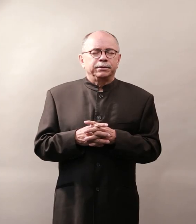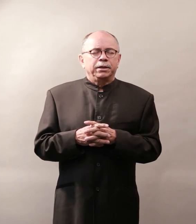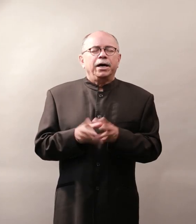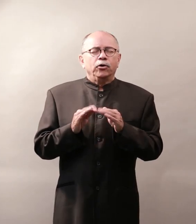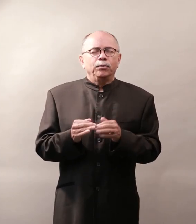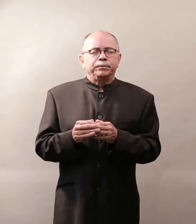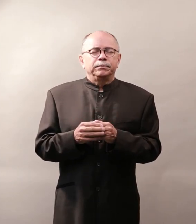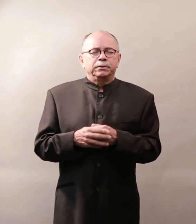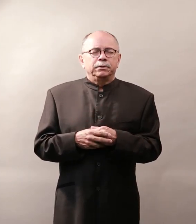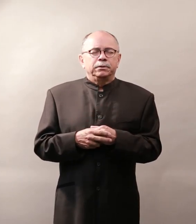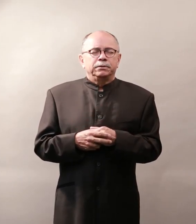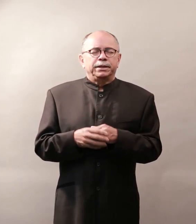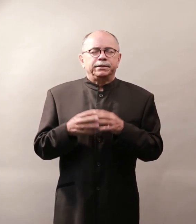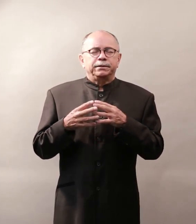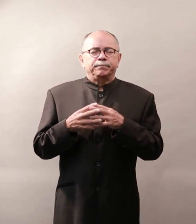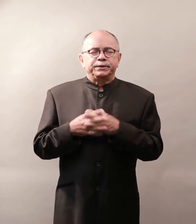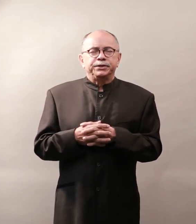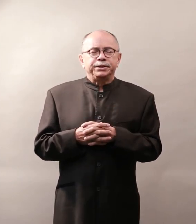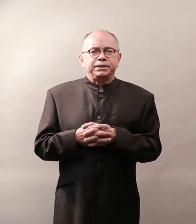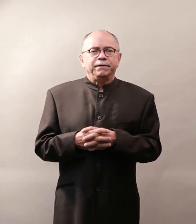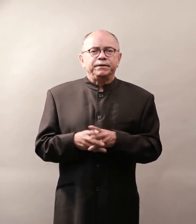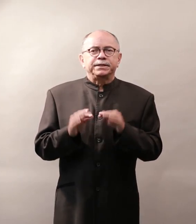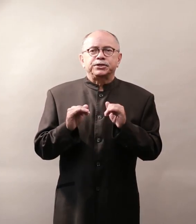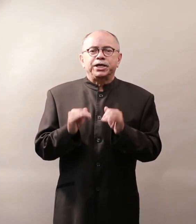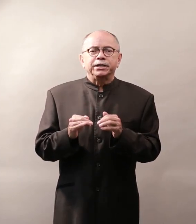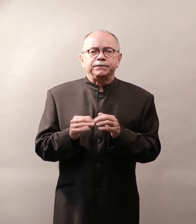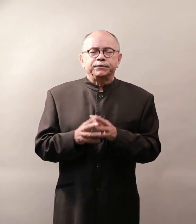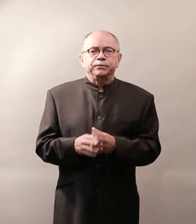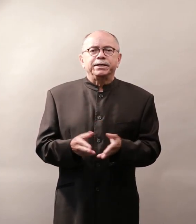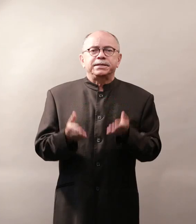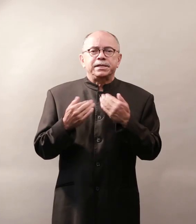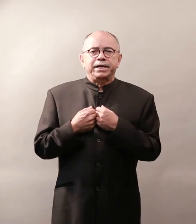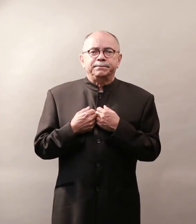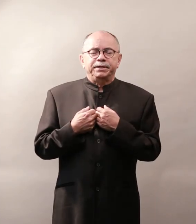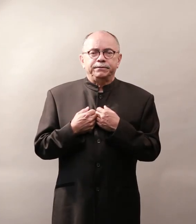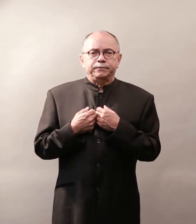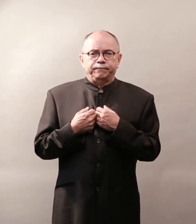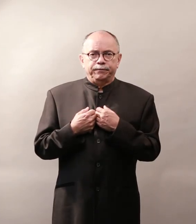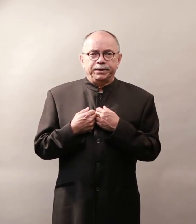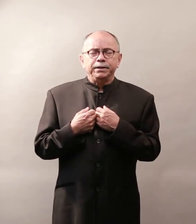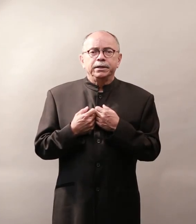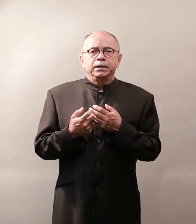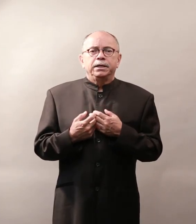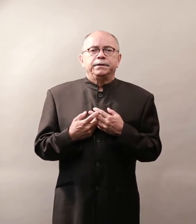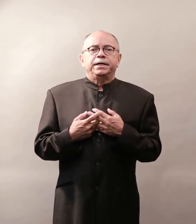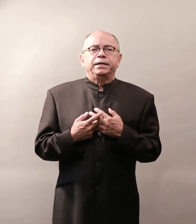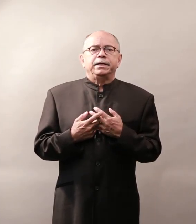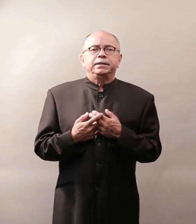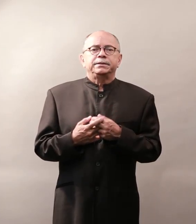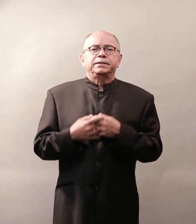I hope that the position itself is as challenged for you as it has been for me. And that it is as